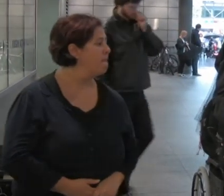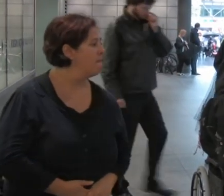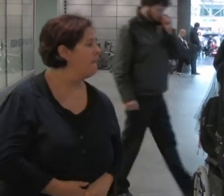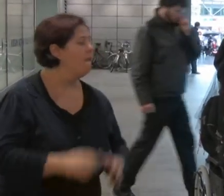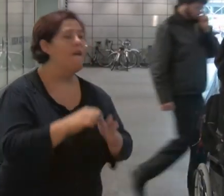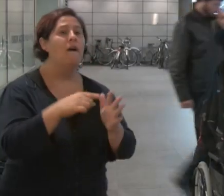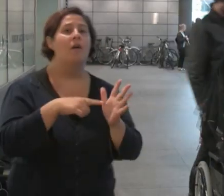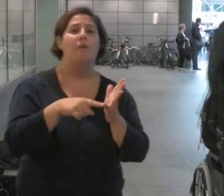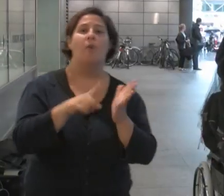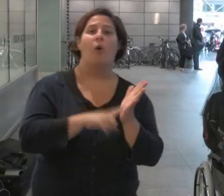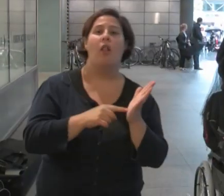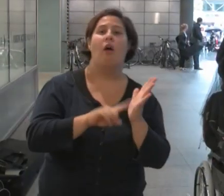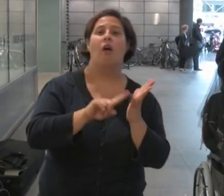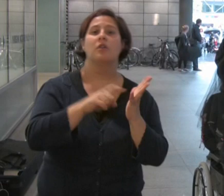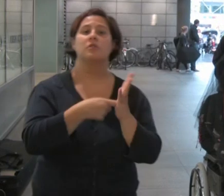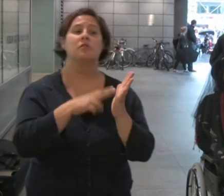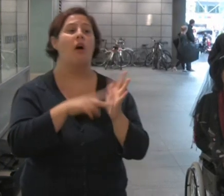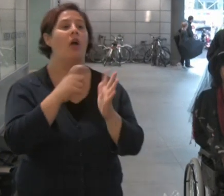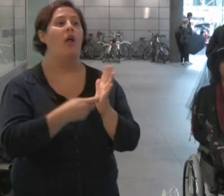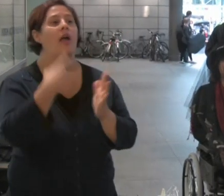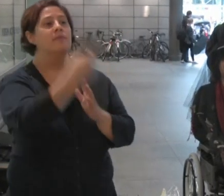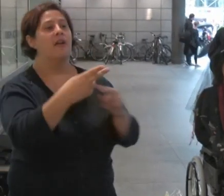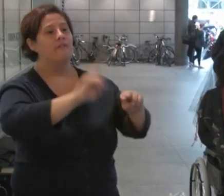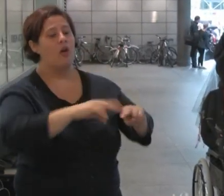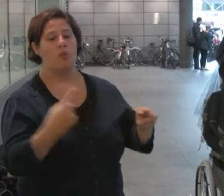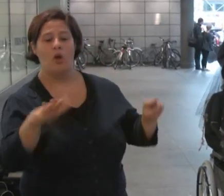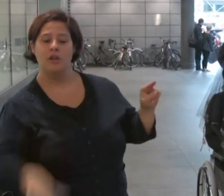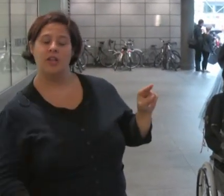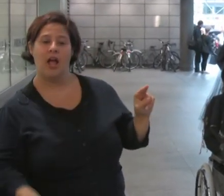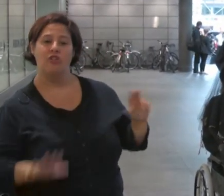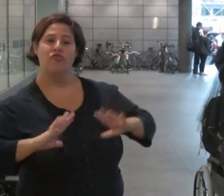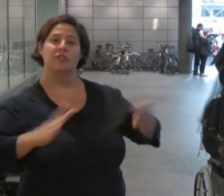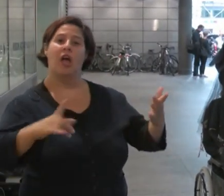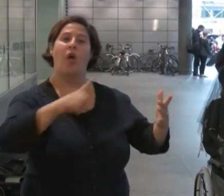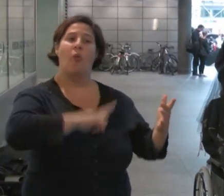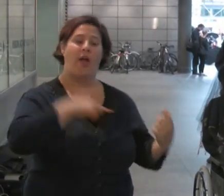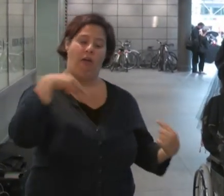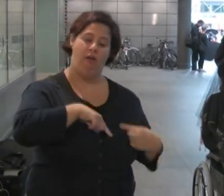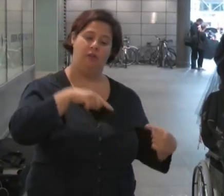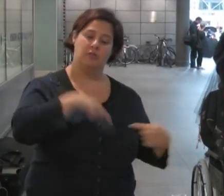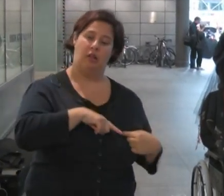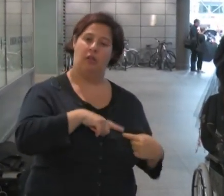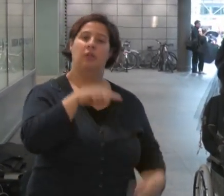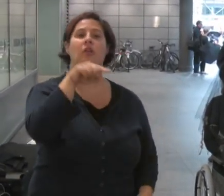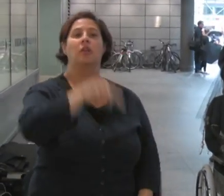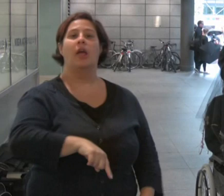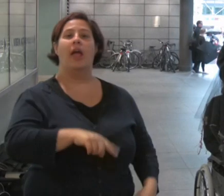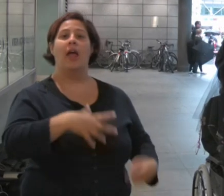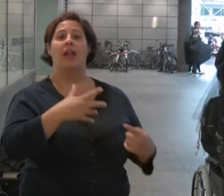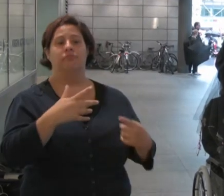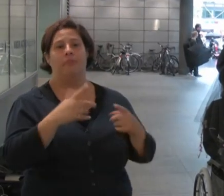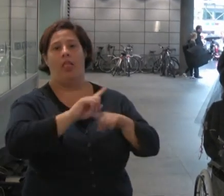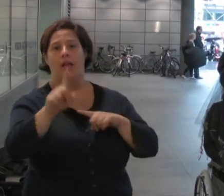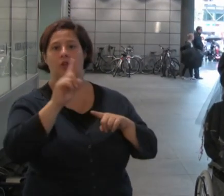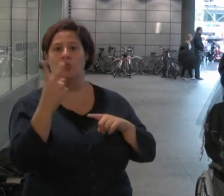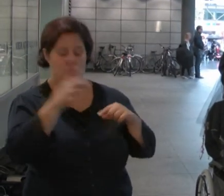Paul Turner, a dad of one, was medically retired from a job at store of schizophrenia after he suffered a heart attack. He later had to undergo a double bite after because of